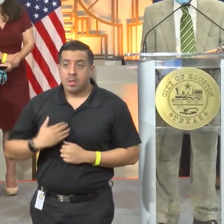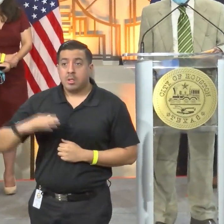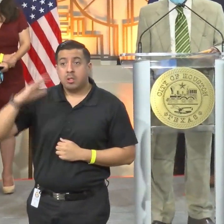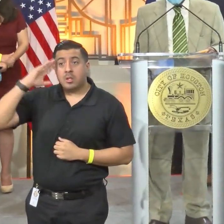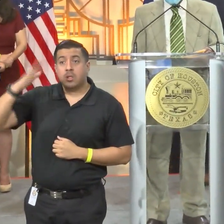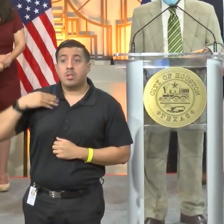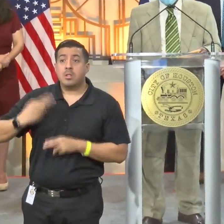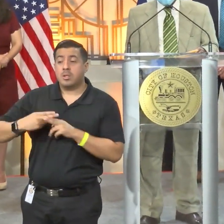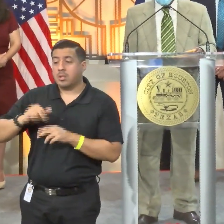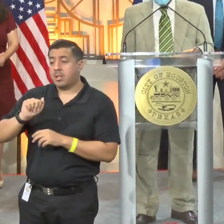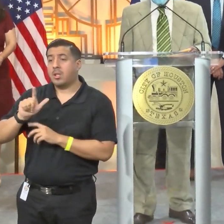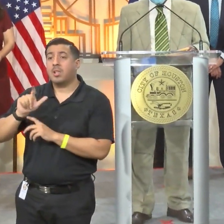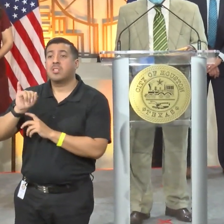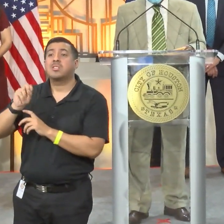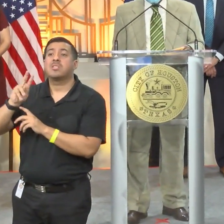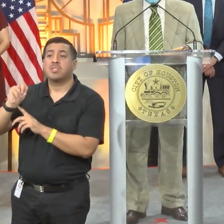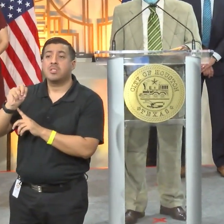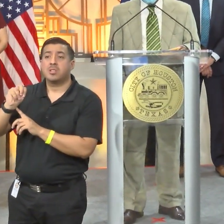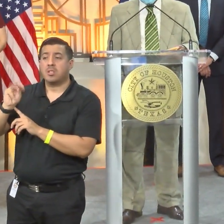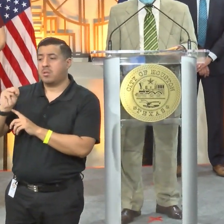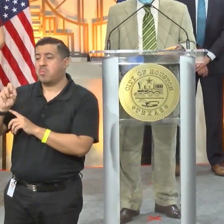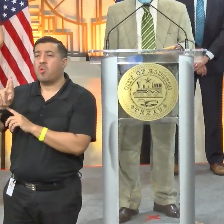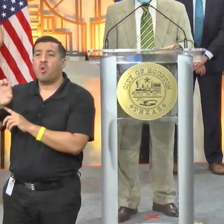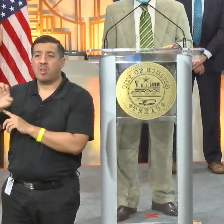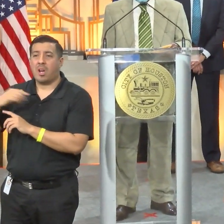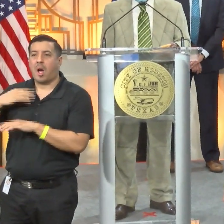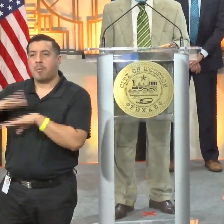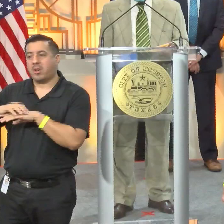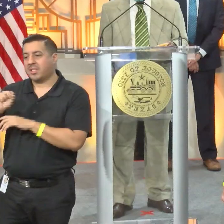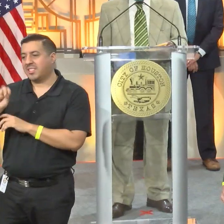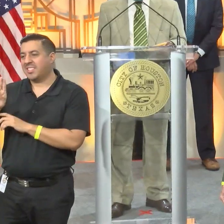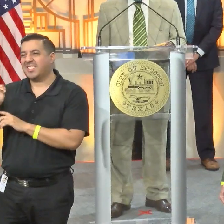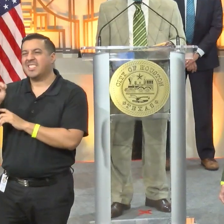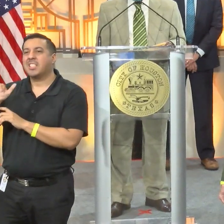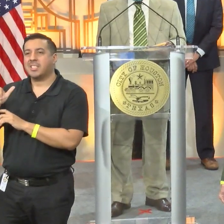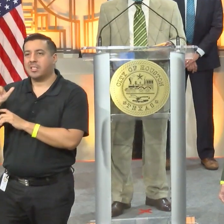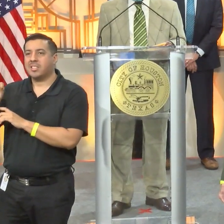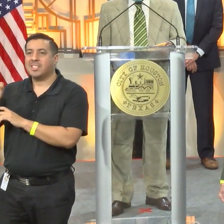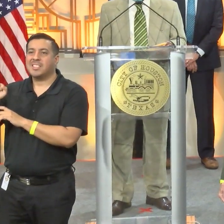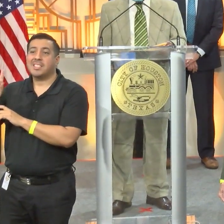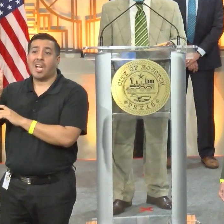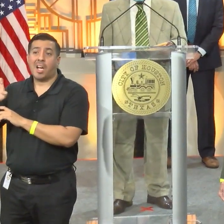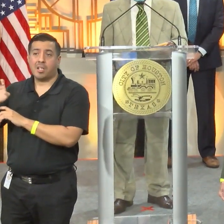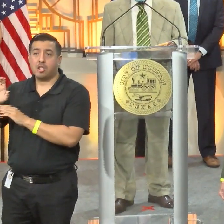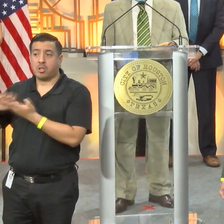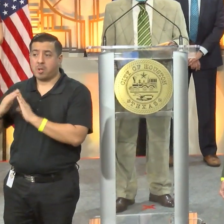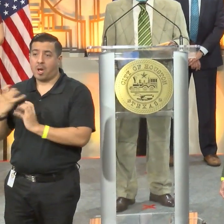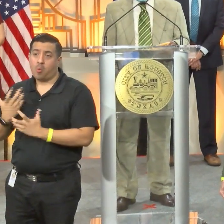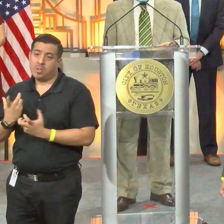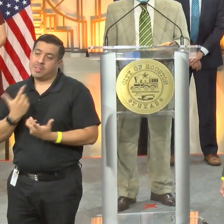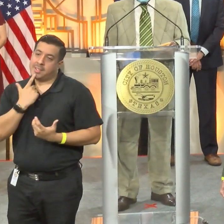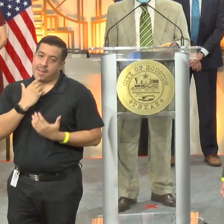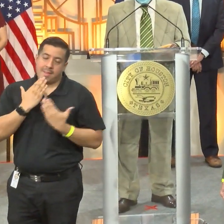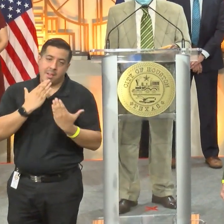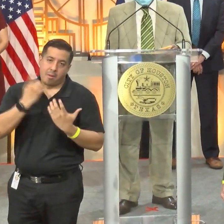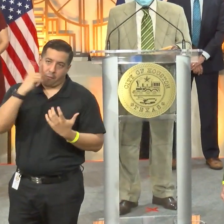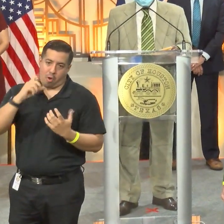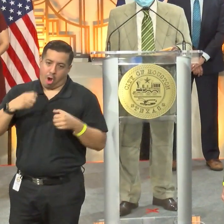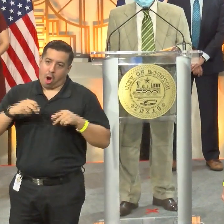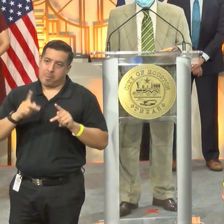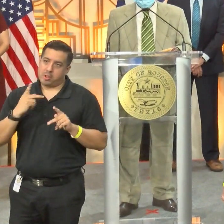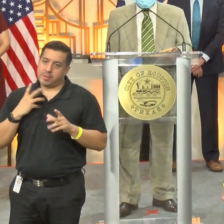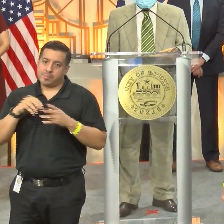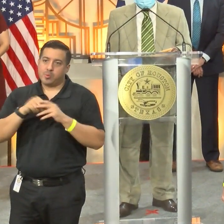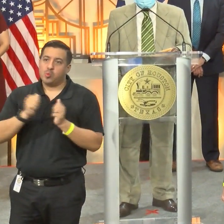Hi, I'm Allison Moore, and I'm representing the Sunnyside community, and I just wanted to say thank you for affording us this opportunity to be here with you all